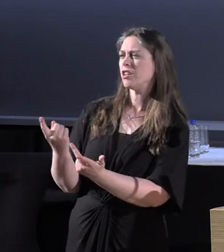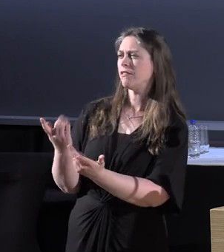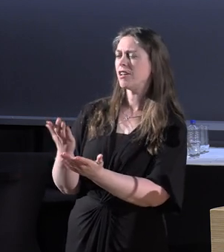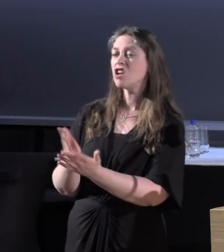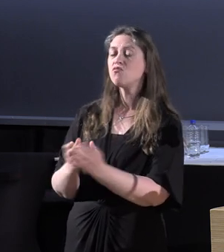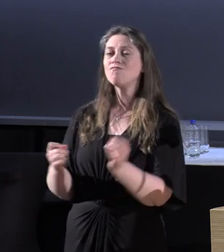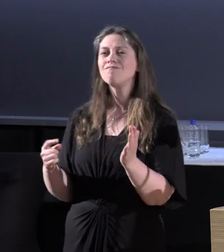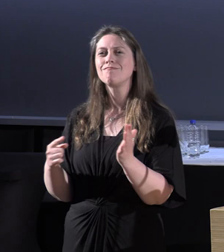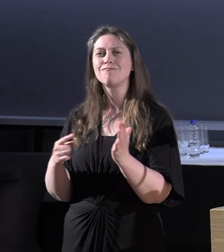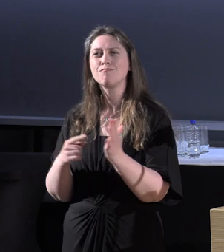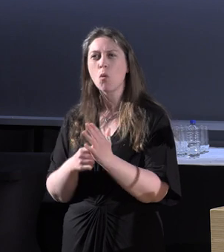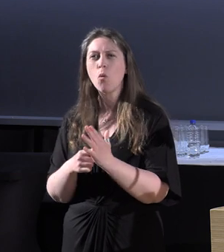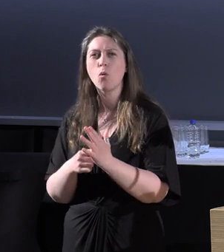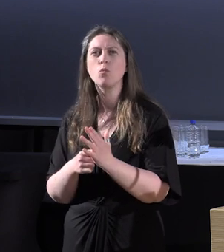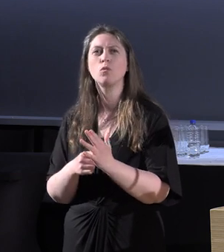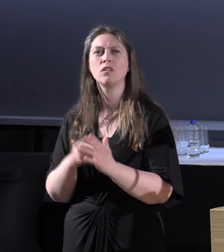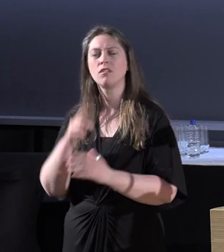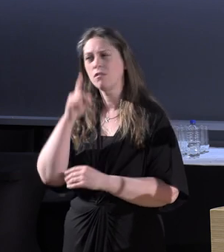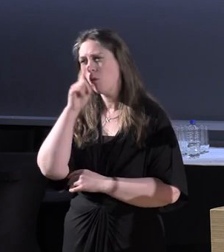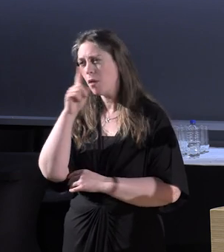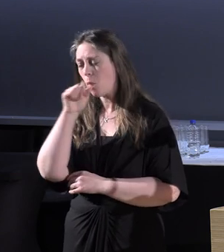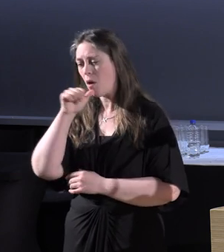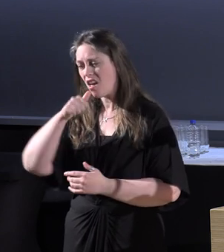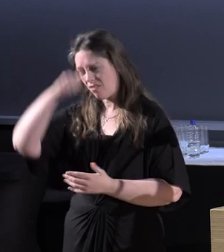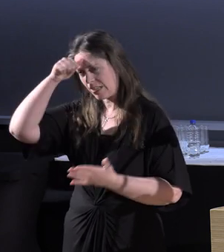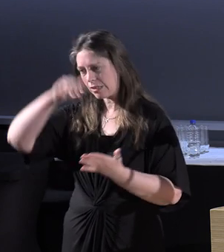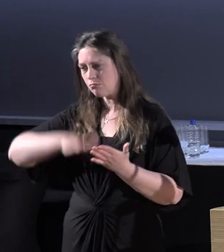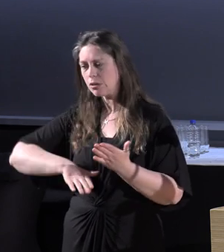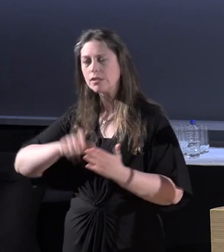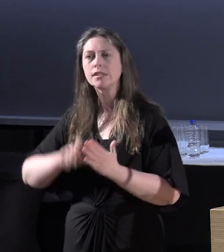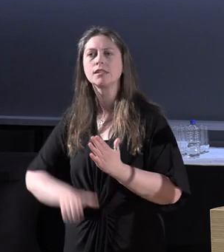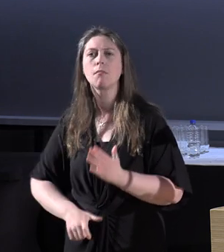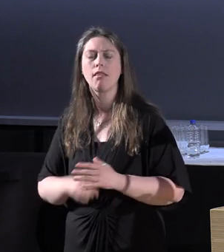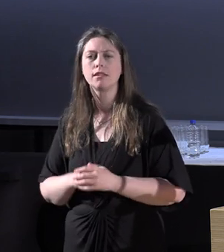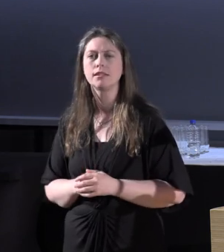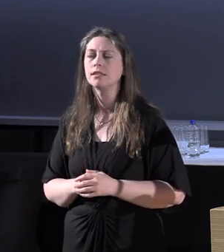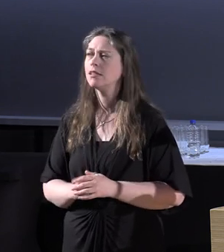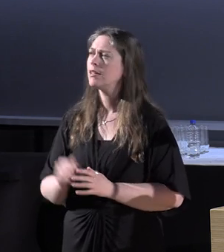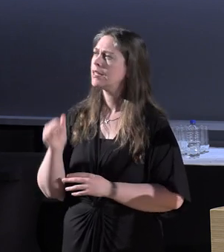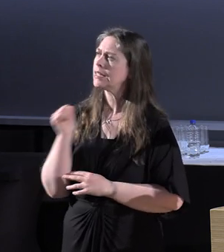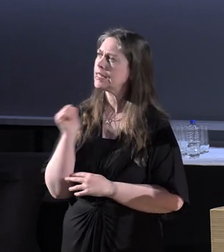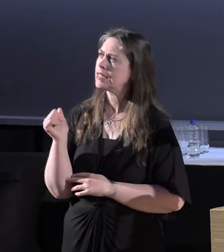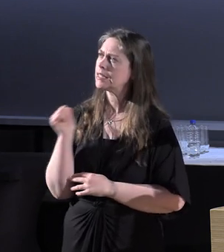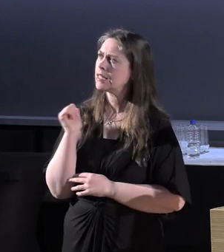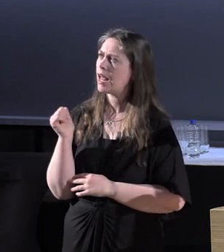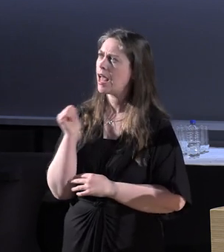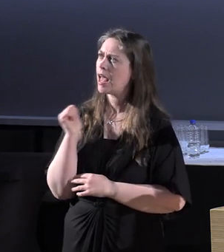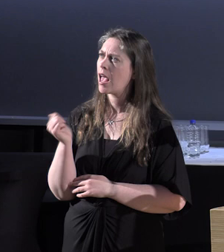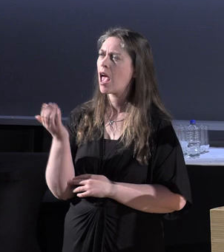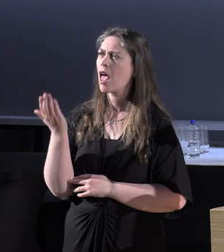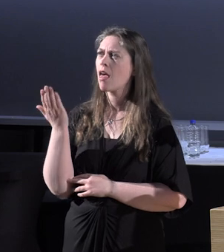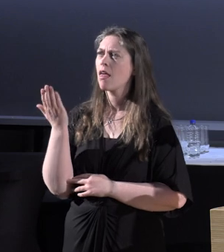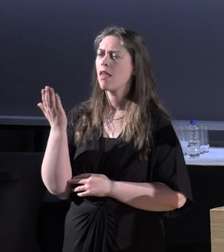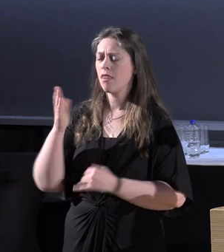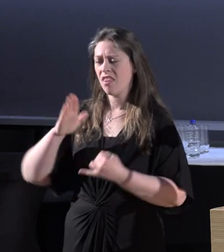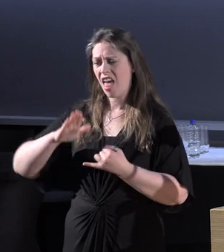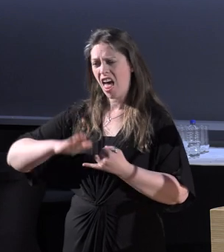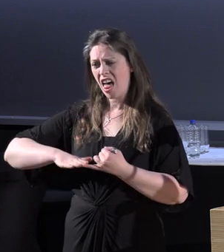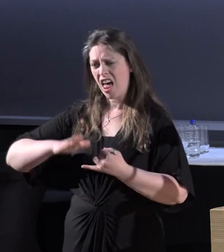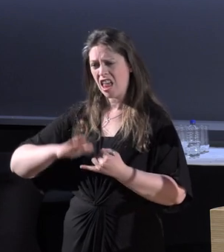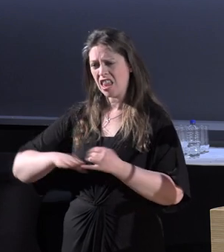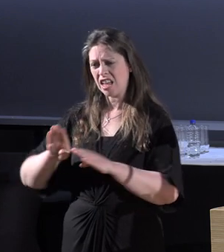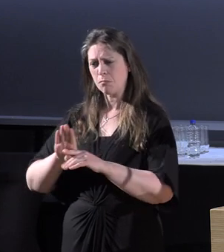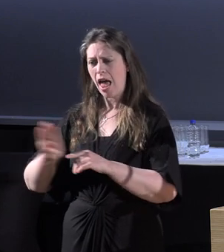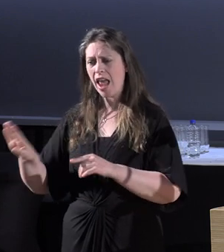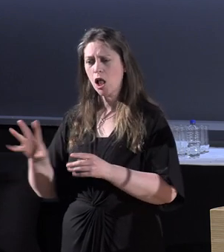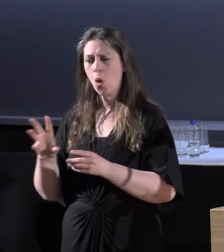really significant and important for people who experience disability. And yesterday, the last session yesterday with the young people from